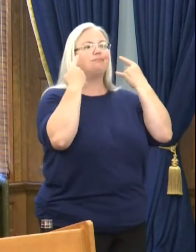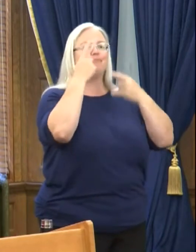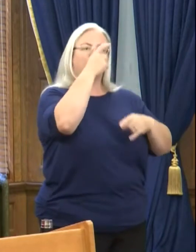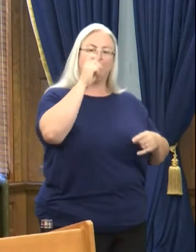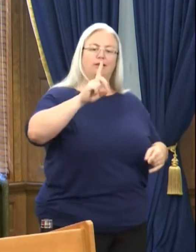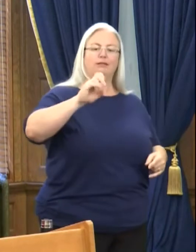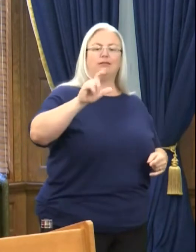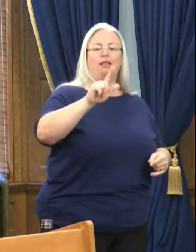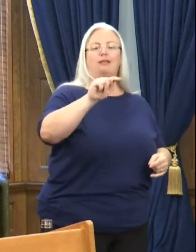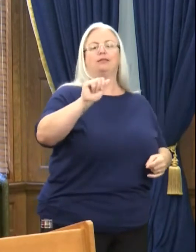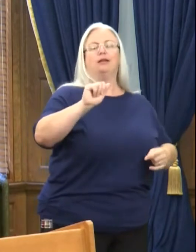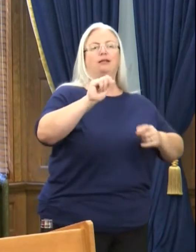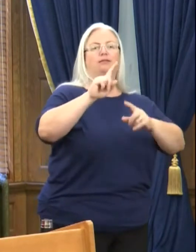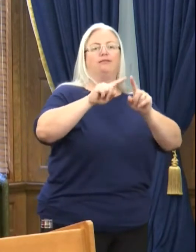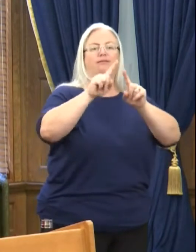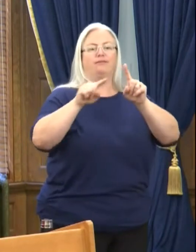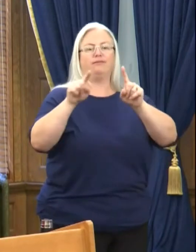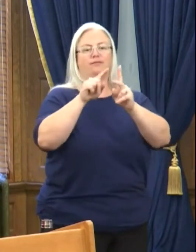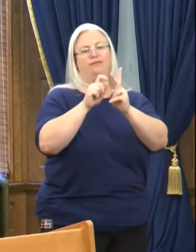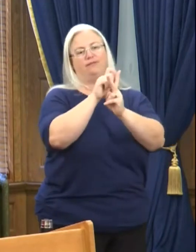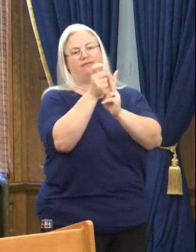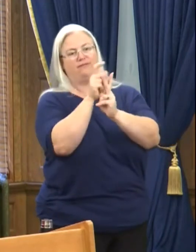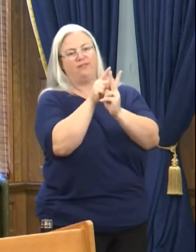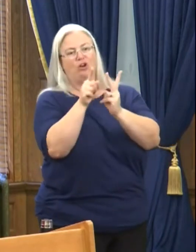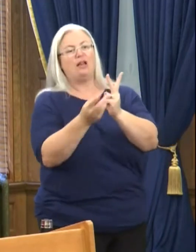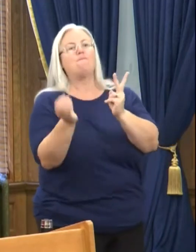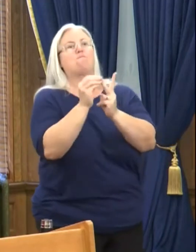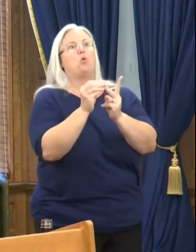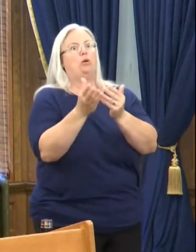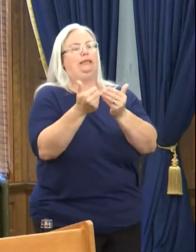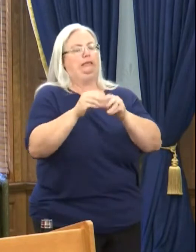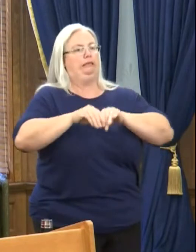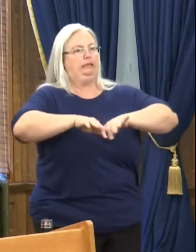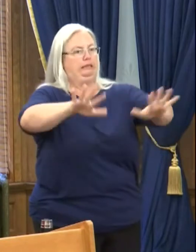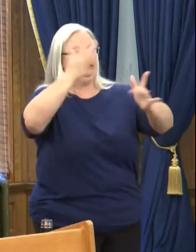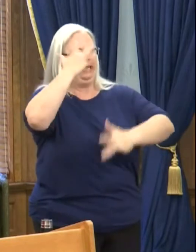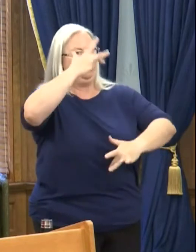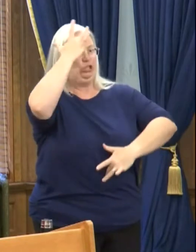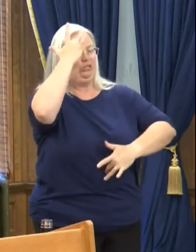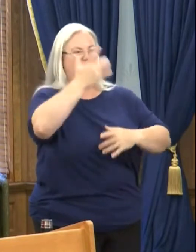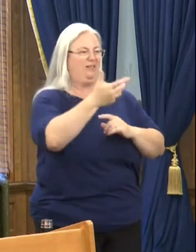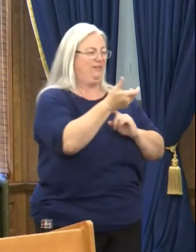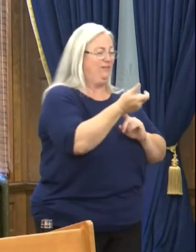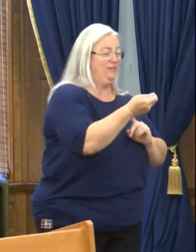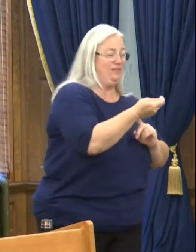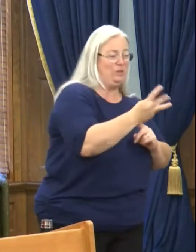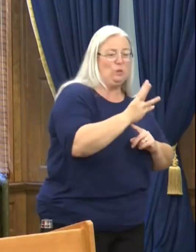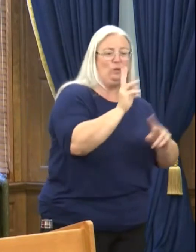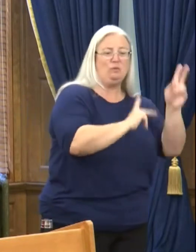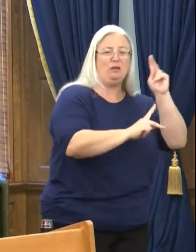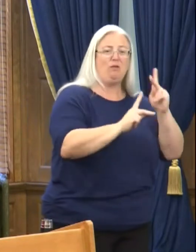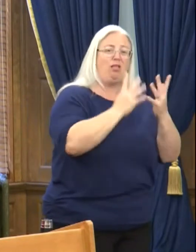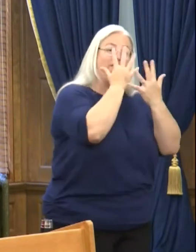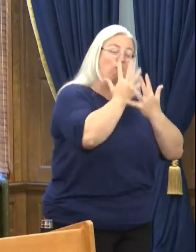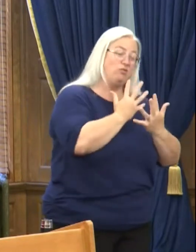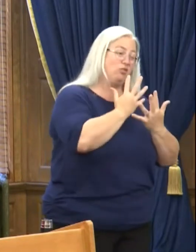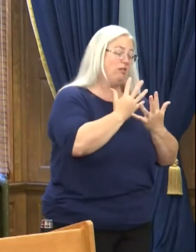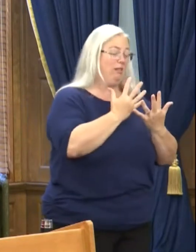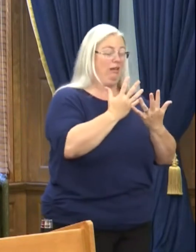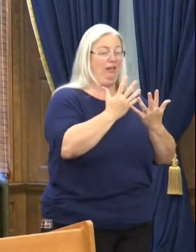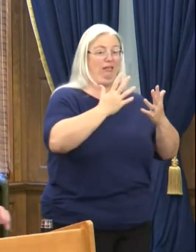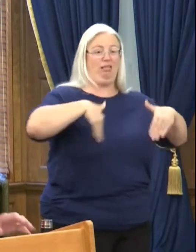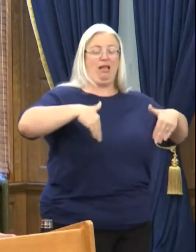and how much more contagious it is and how few Kansans, unfortunately, have gotten vaccinated.